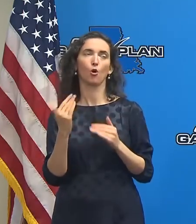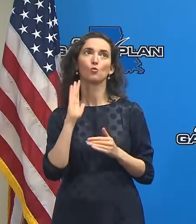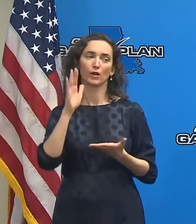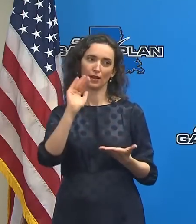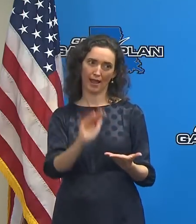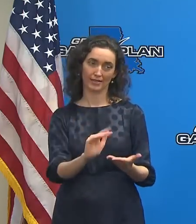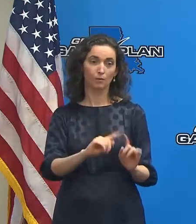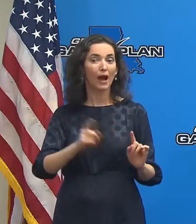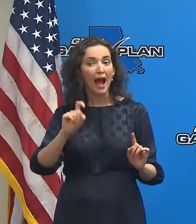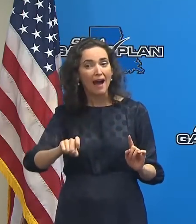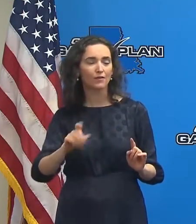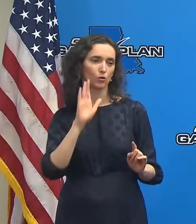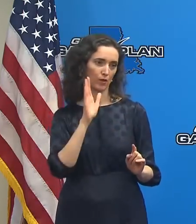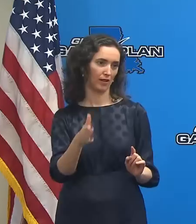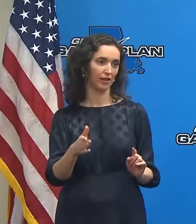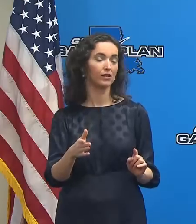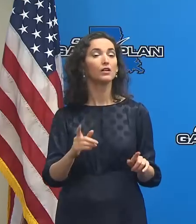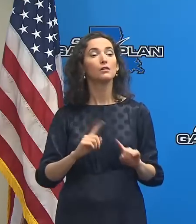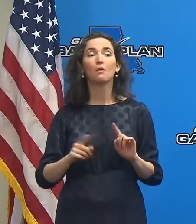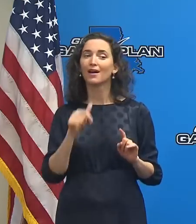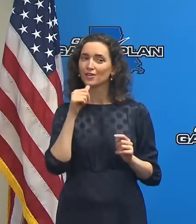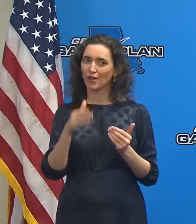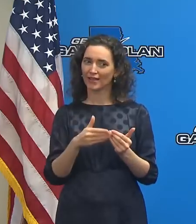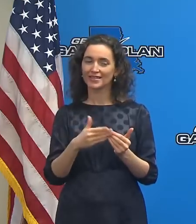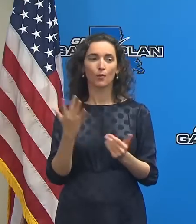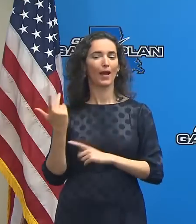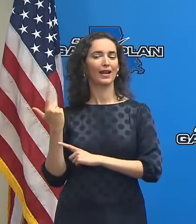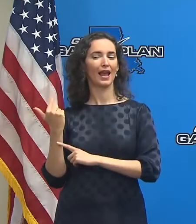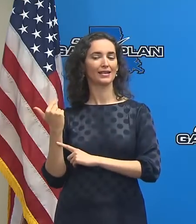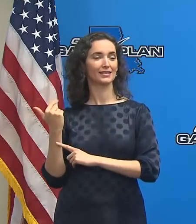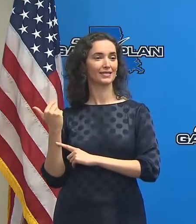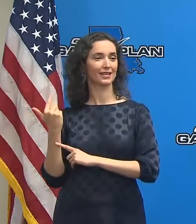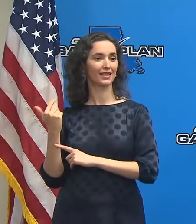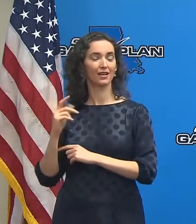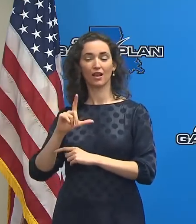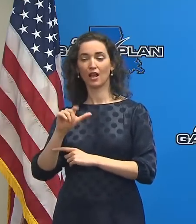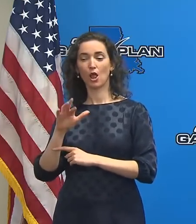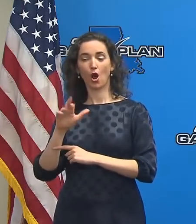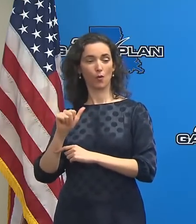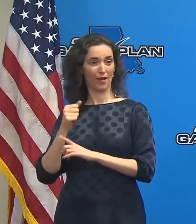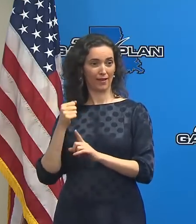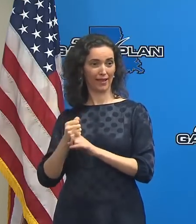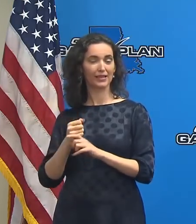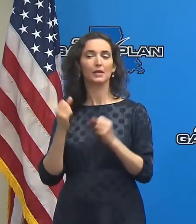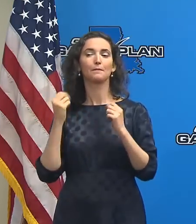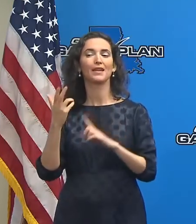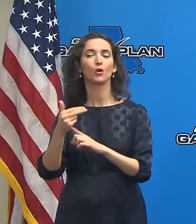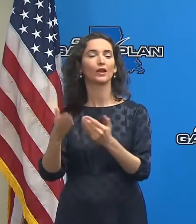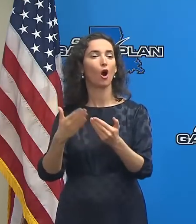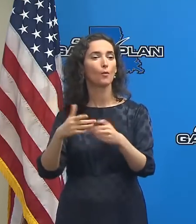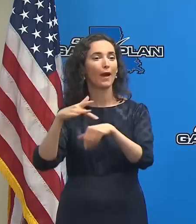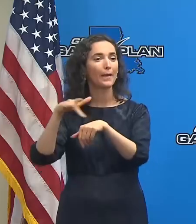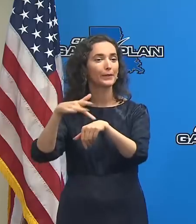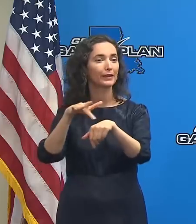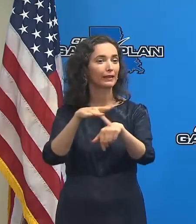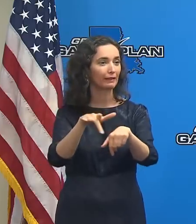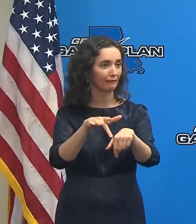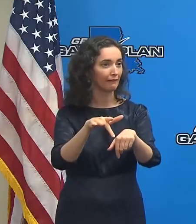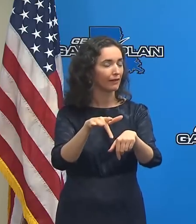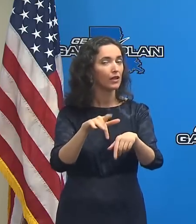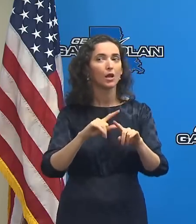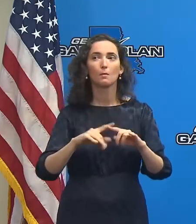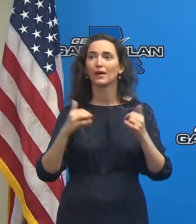be as easy simply because last year when Laura hit, there were many hotels that were practically empty. There are far fewer